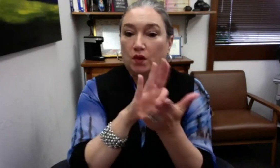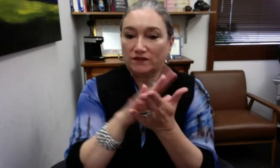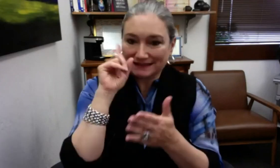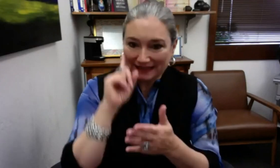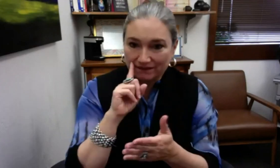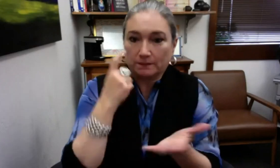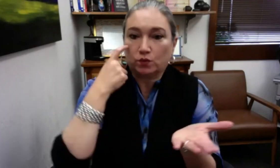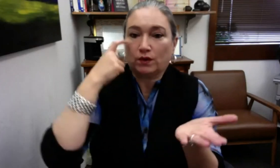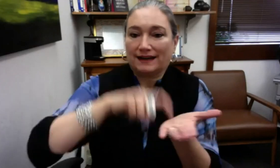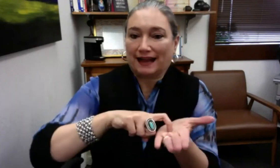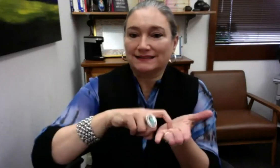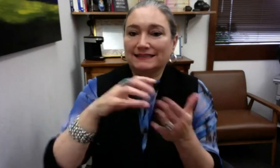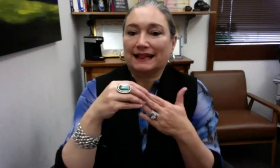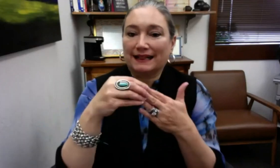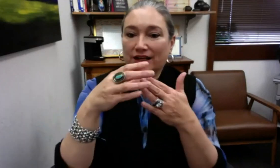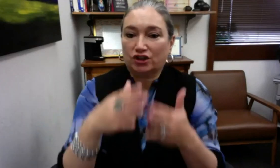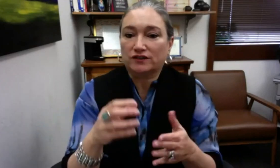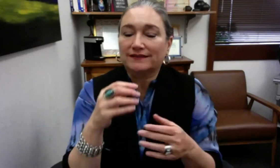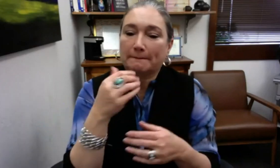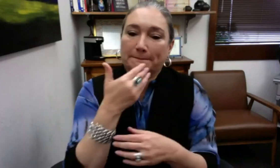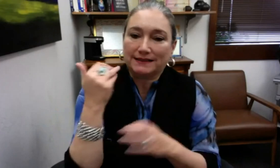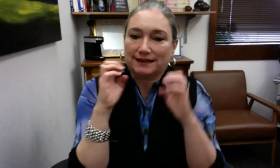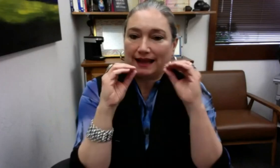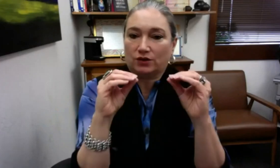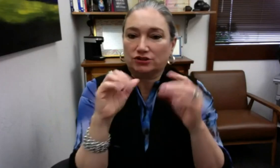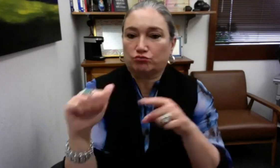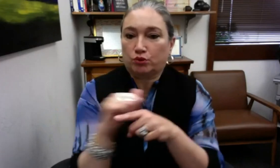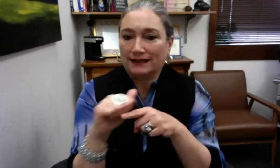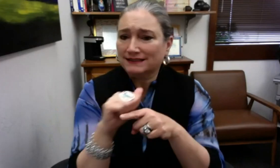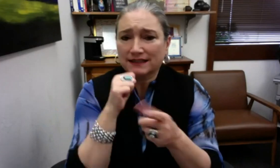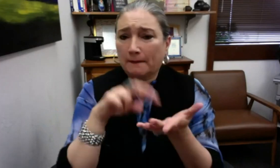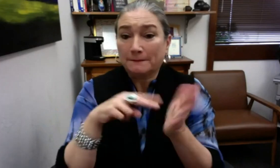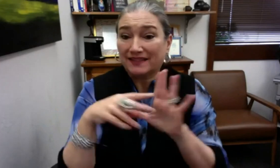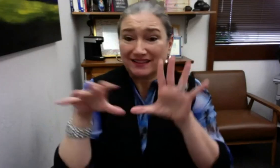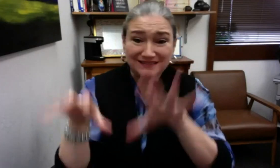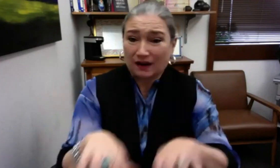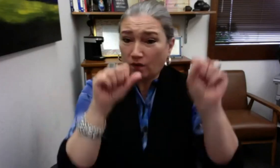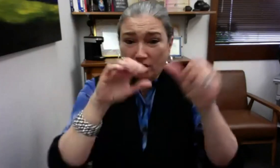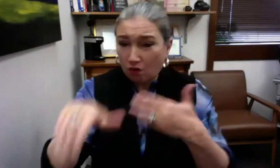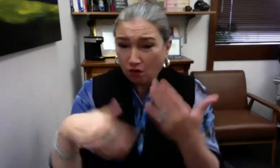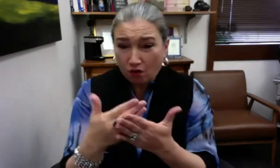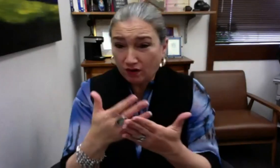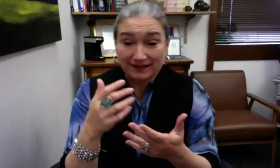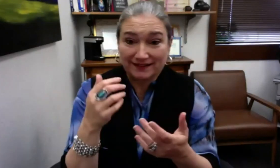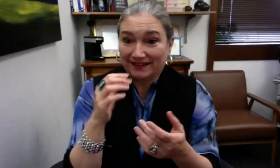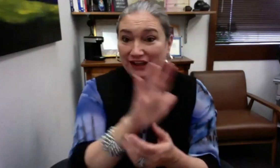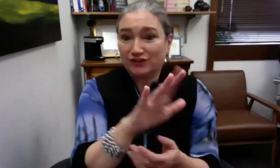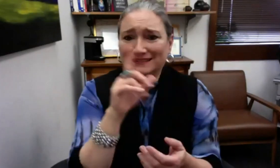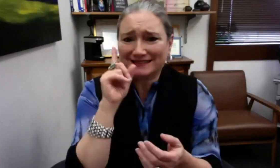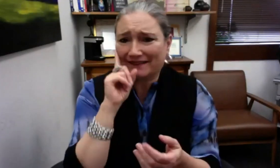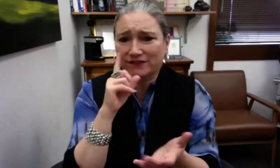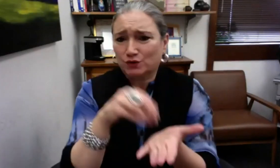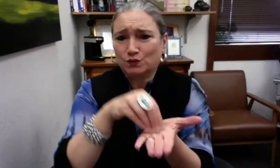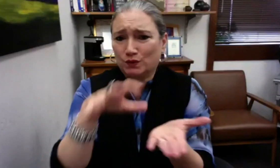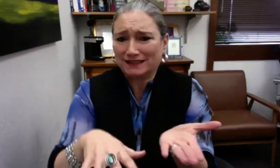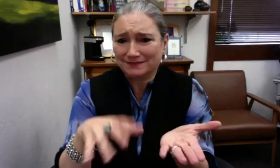And Julie is saying that the important is about recognizing that Deaf leaders are the best people to